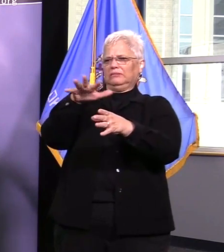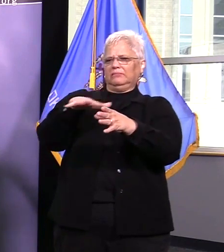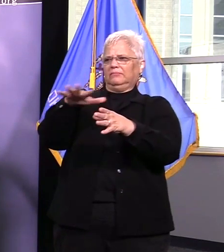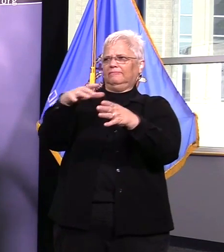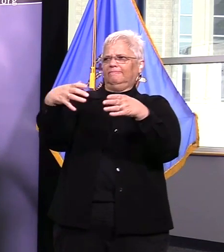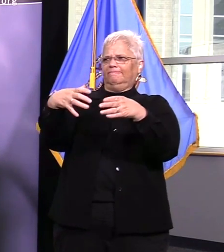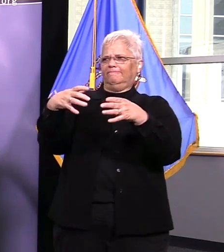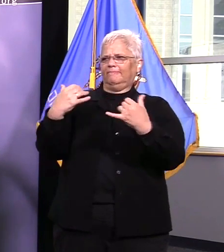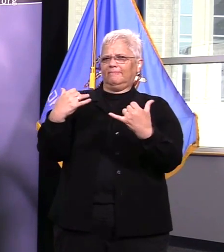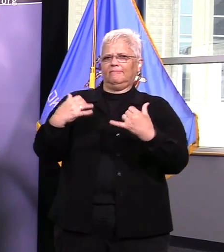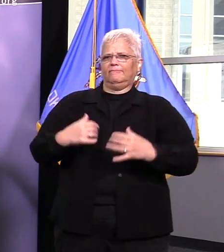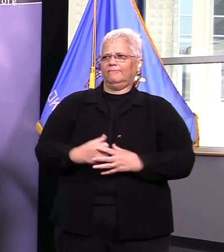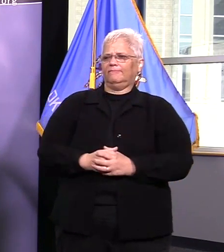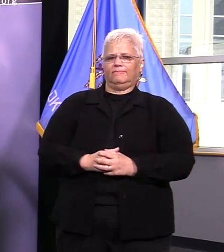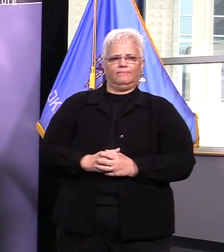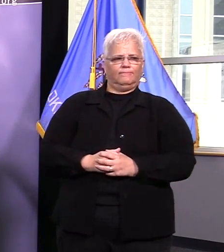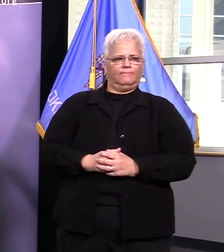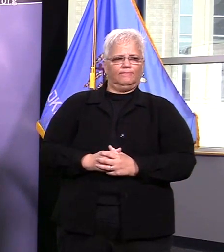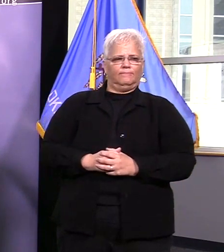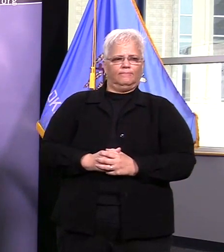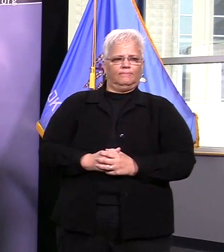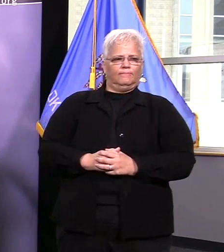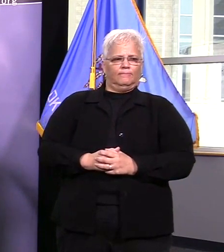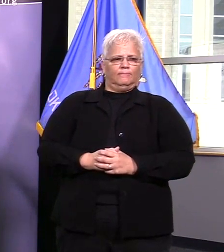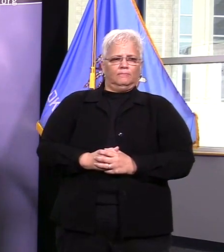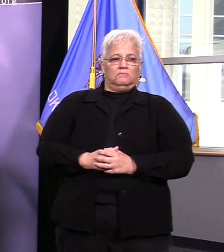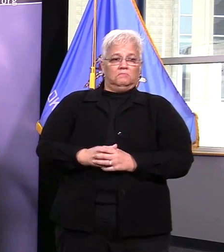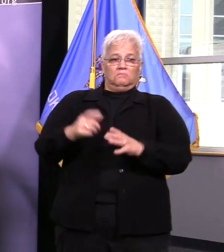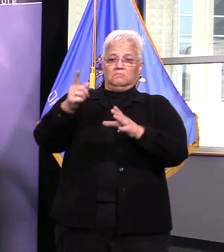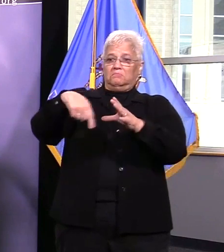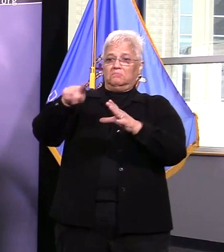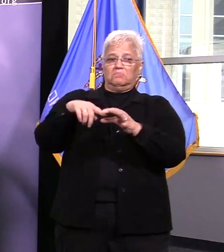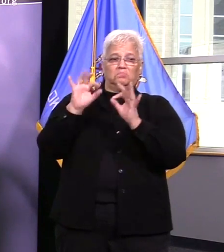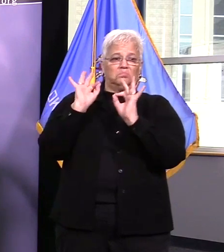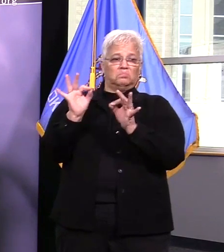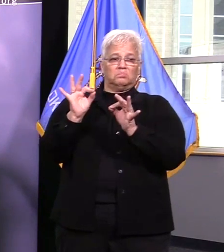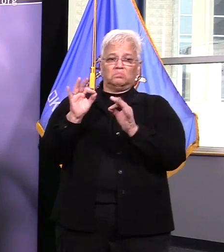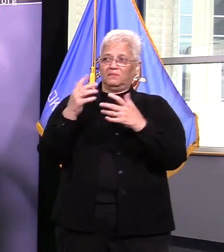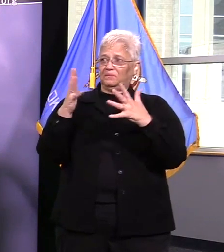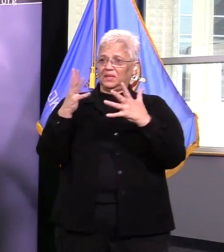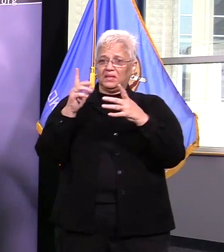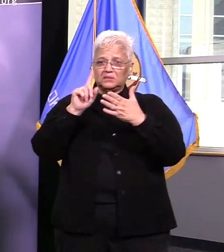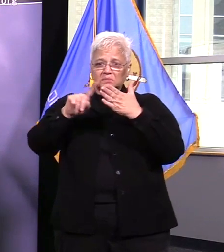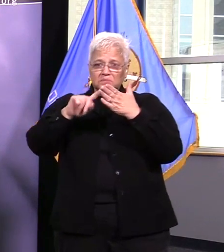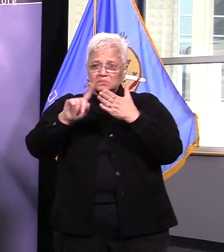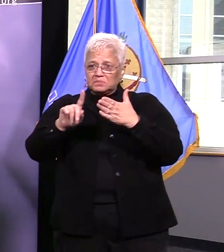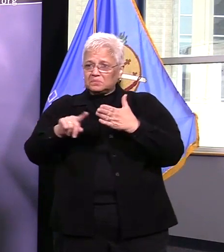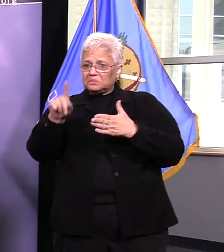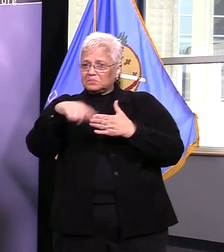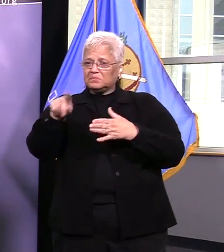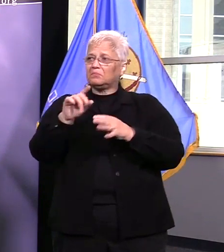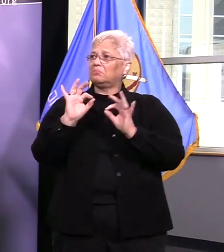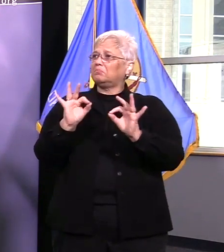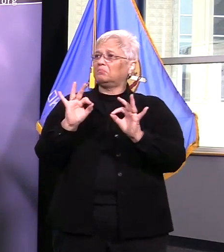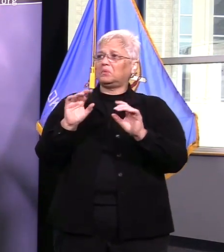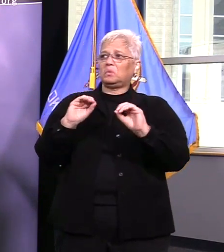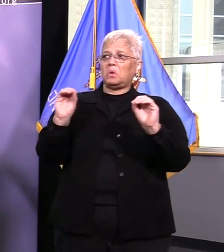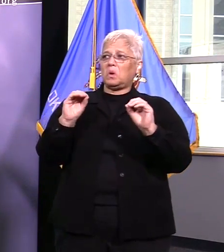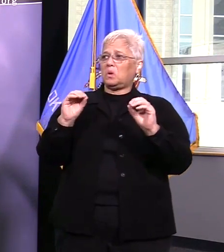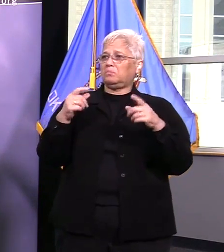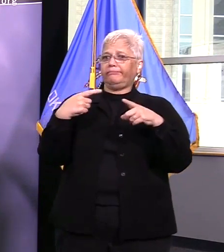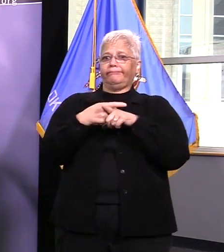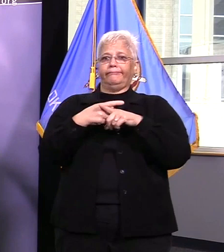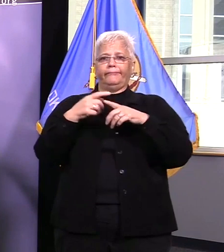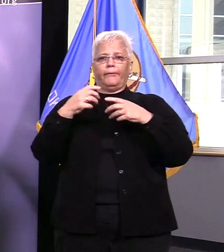one issue um and they are all being screened prior to being placed in our jail or other holding facilities for for eyes